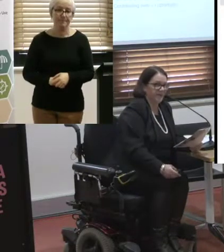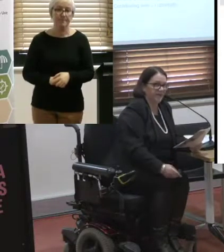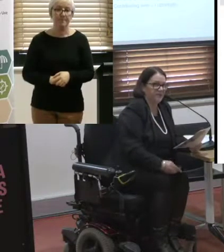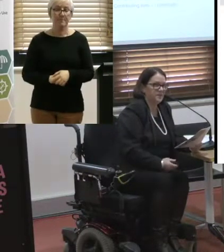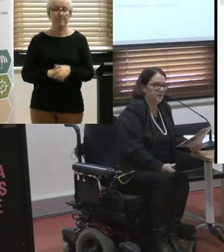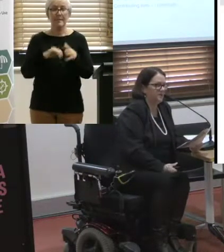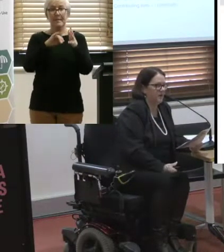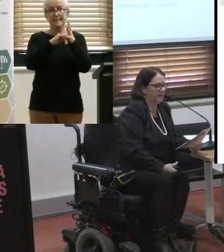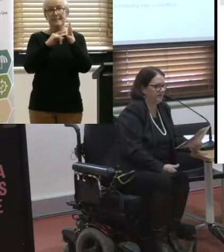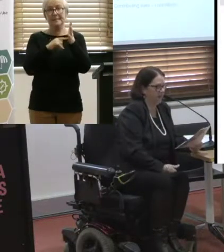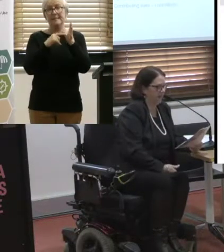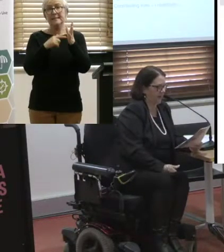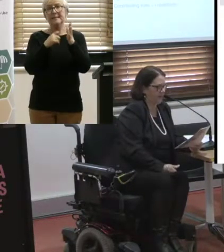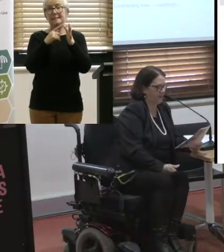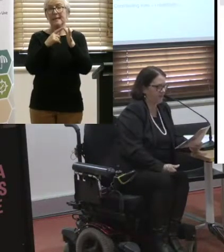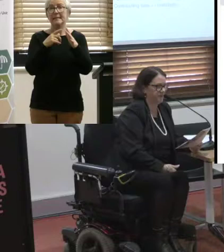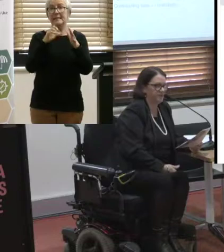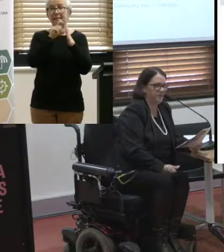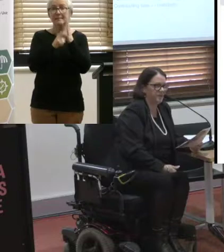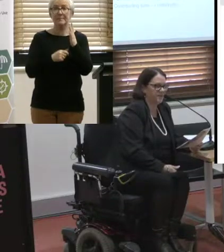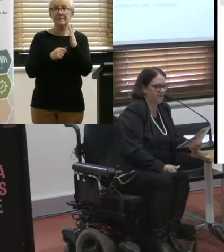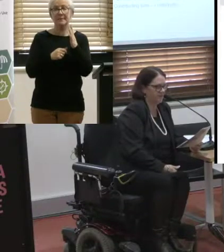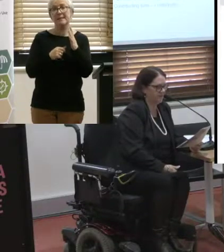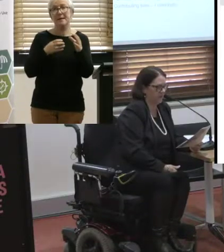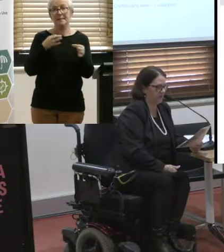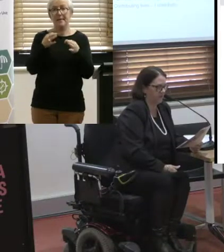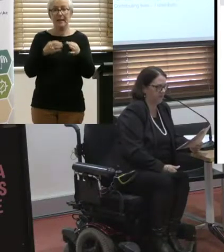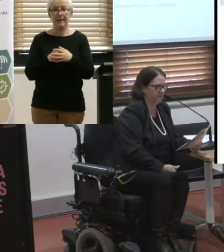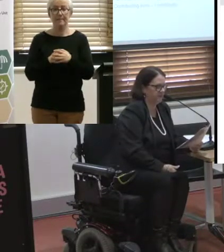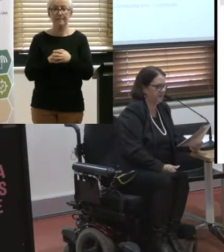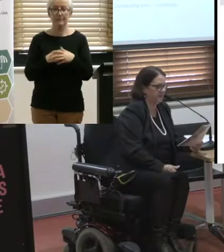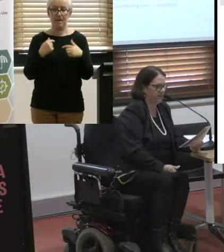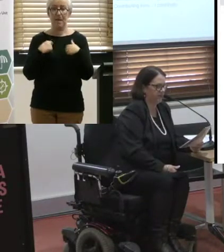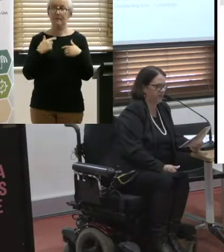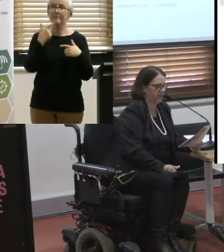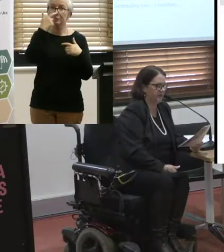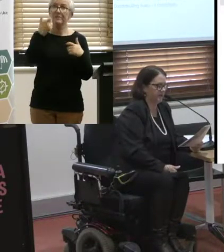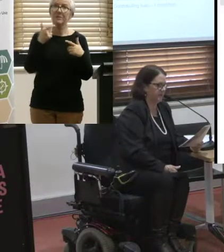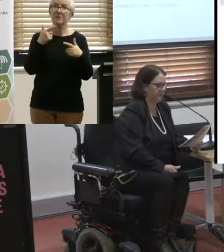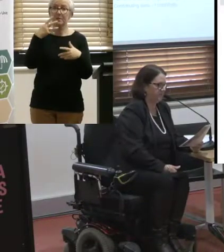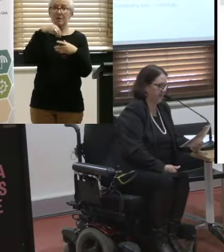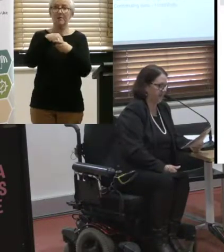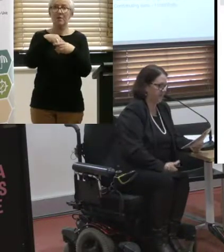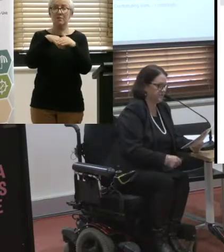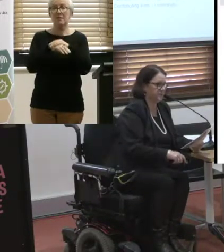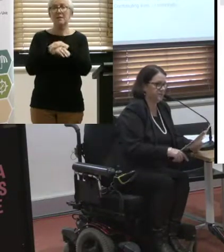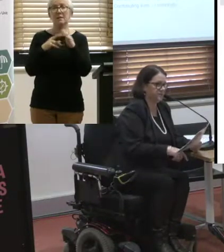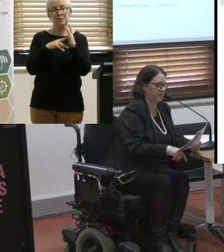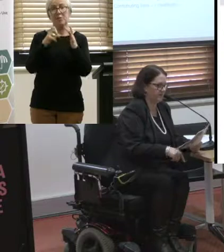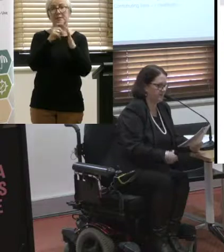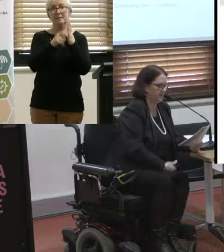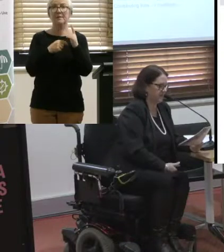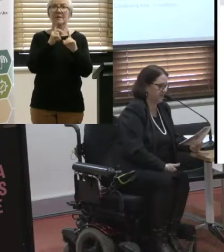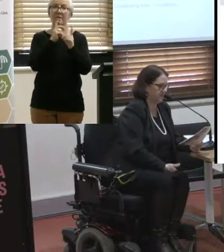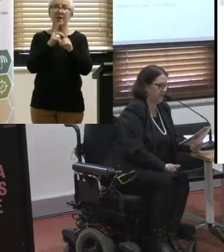Disability Plan. So with my VDAC hat on just for a moment, as I'm privileged to be the Chair of the Victorian Disability Advisory Council, Minister